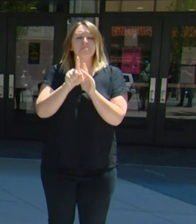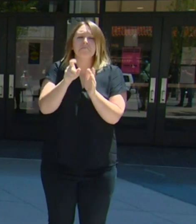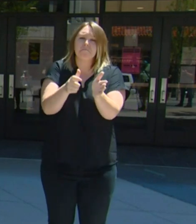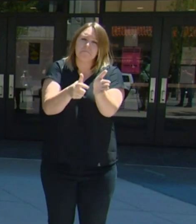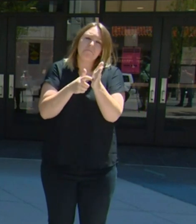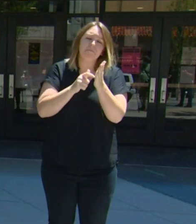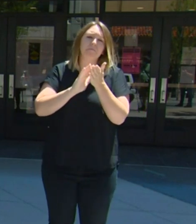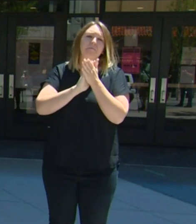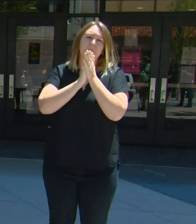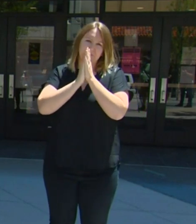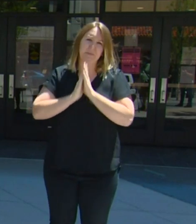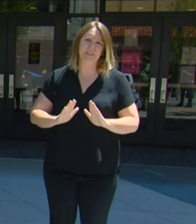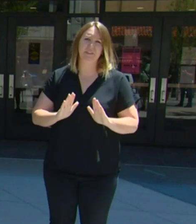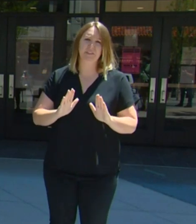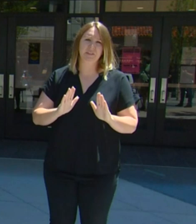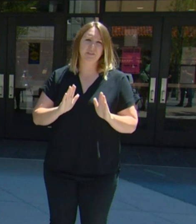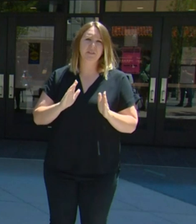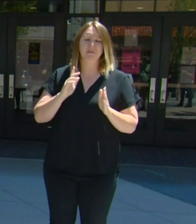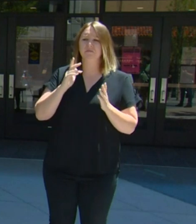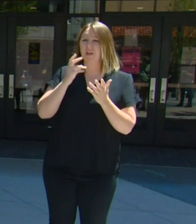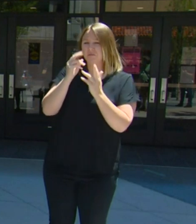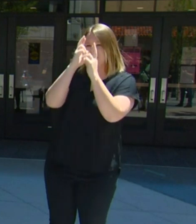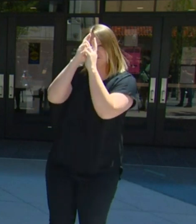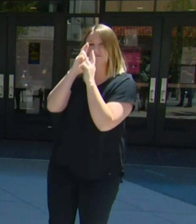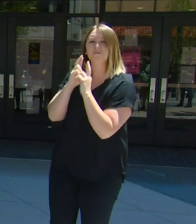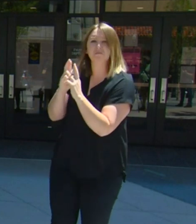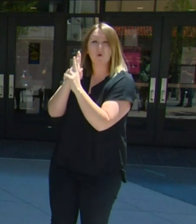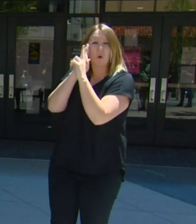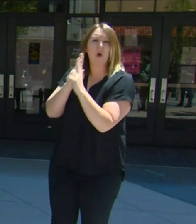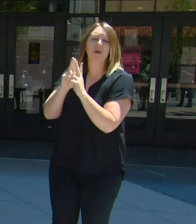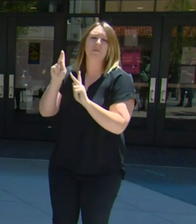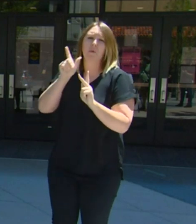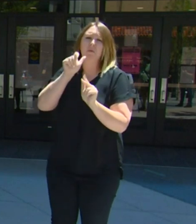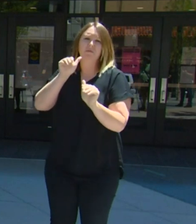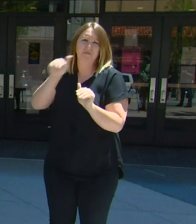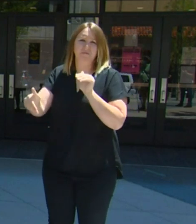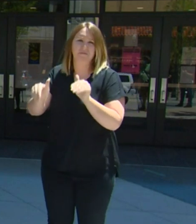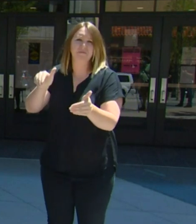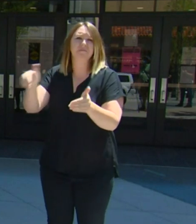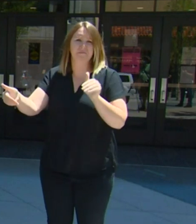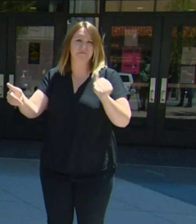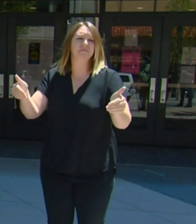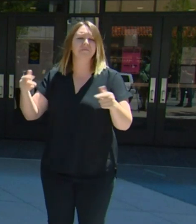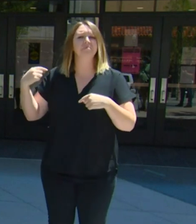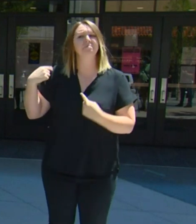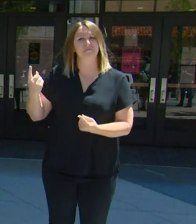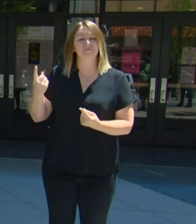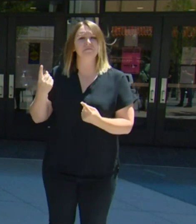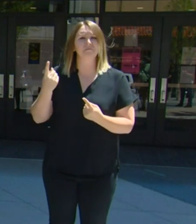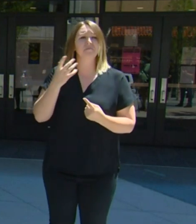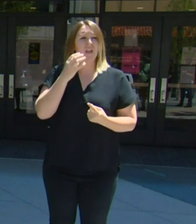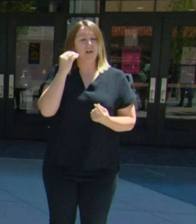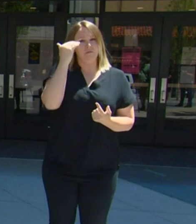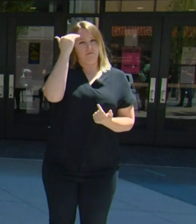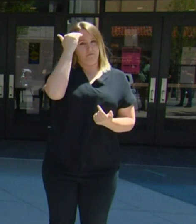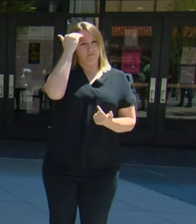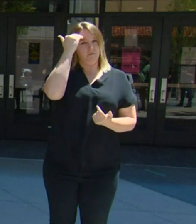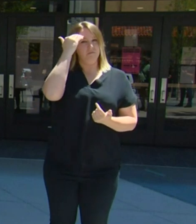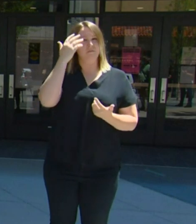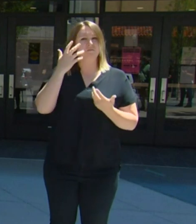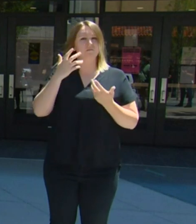racism and the organizers are also asking that you be mindful of the health and safety of our entire community